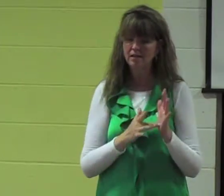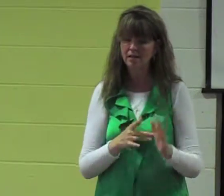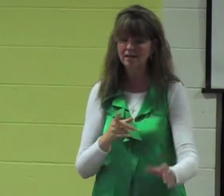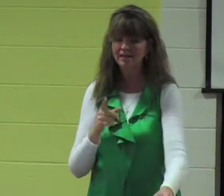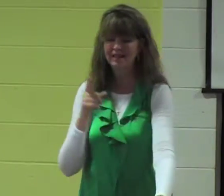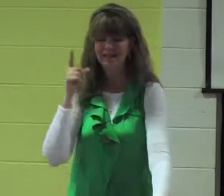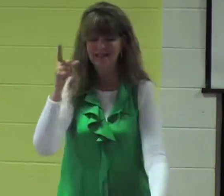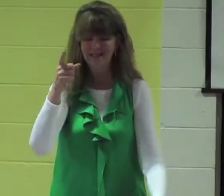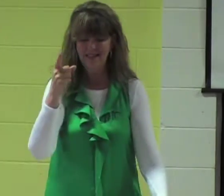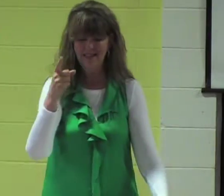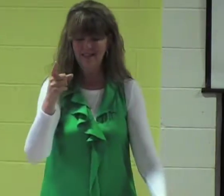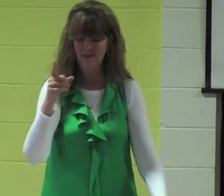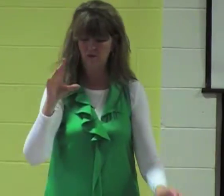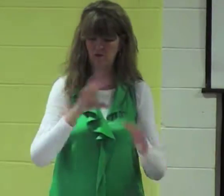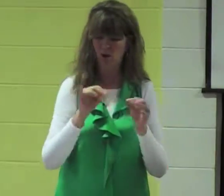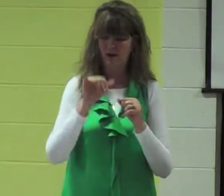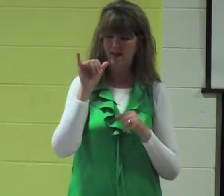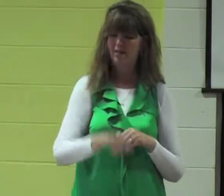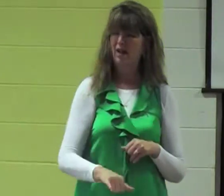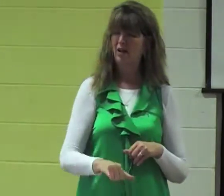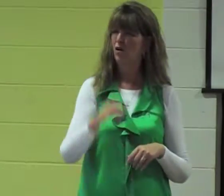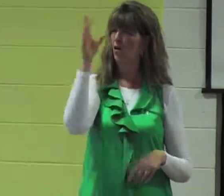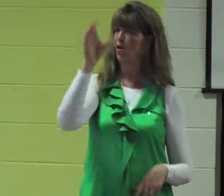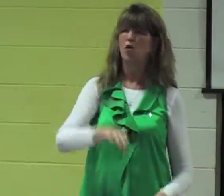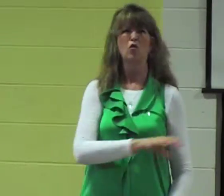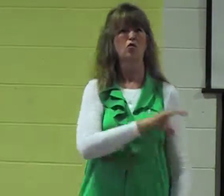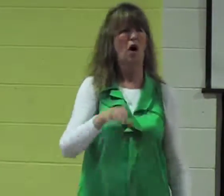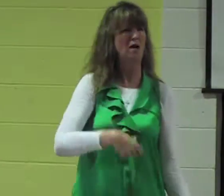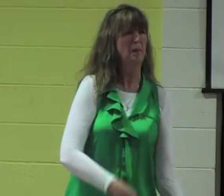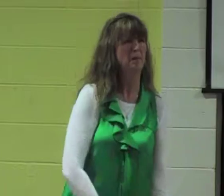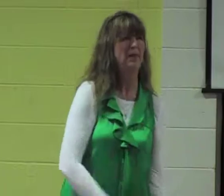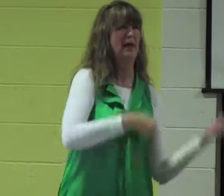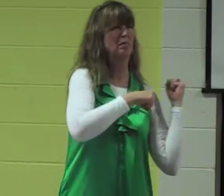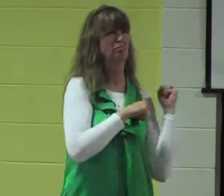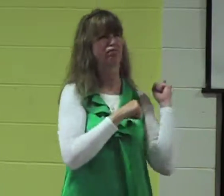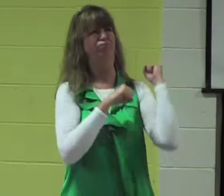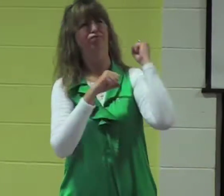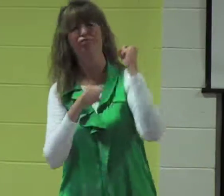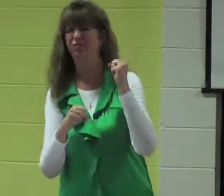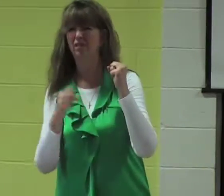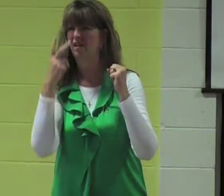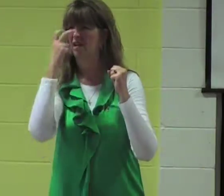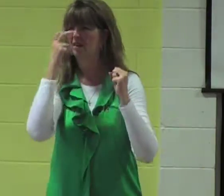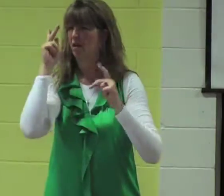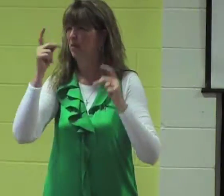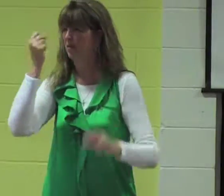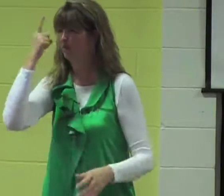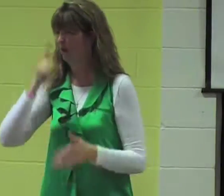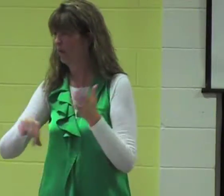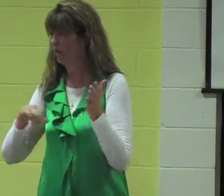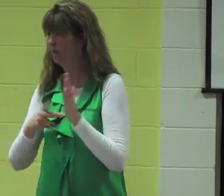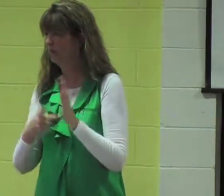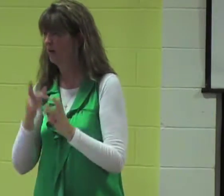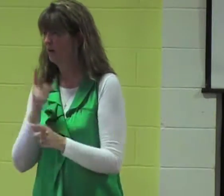So here's the thing I doubt that people today understand what Jesus meant when he was talking about